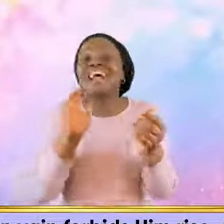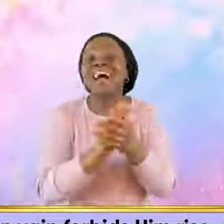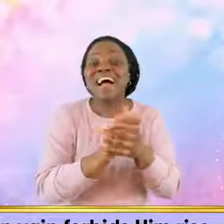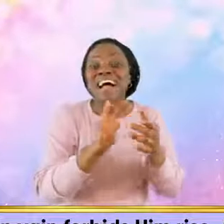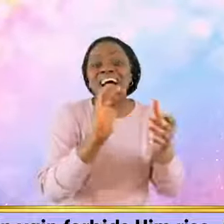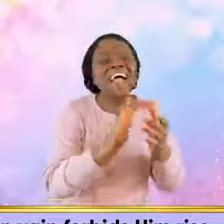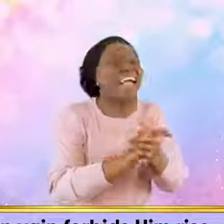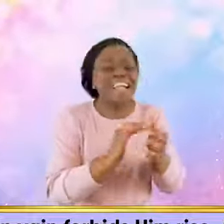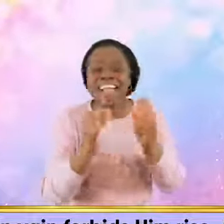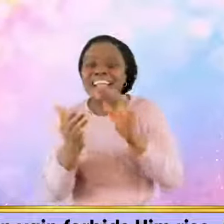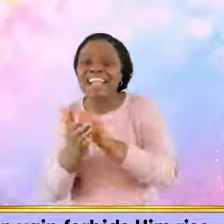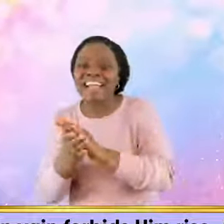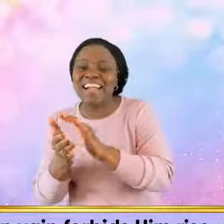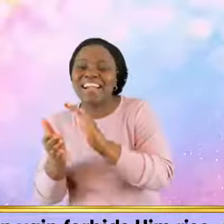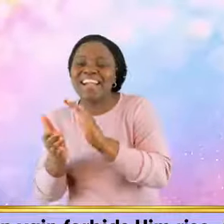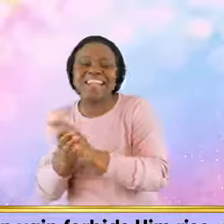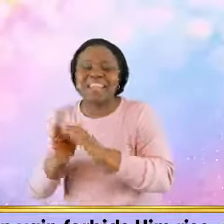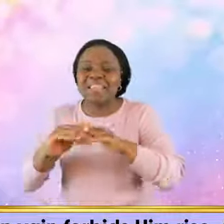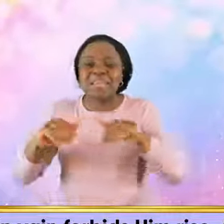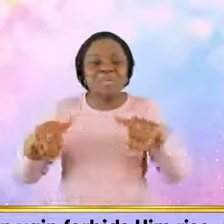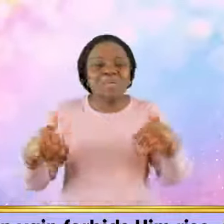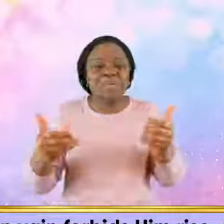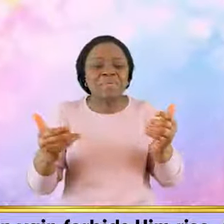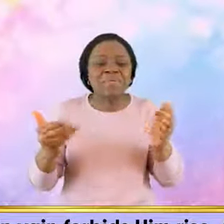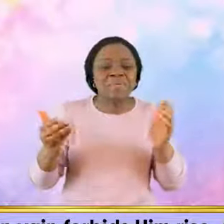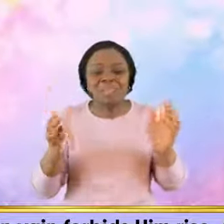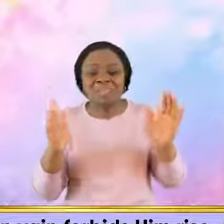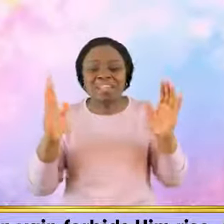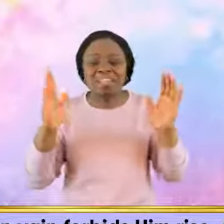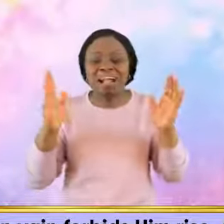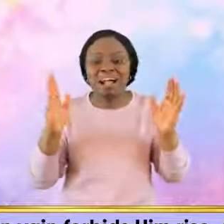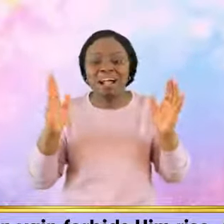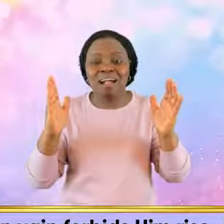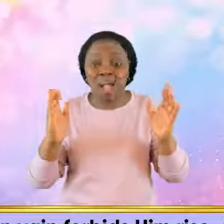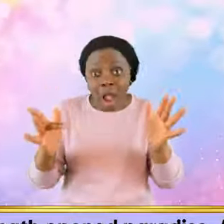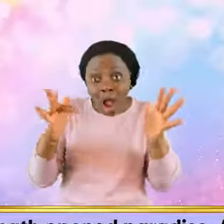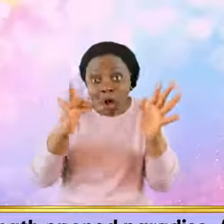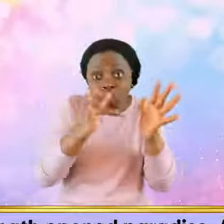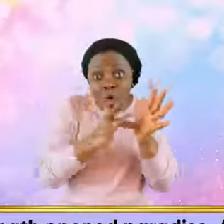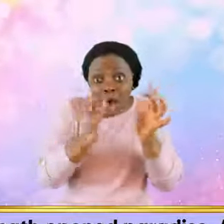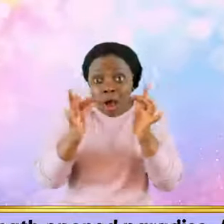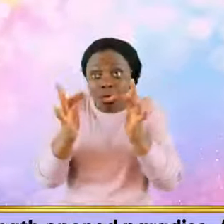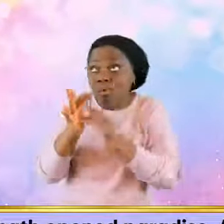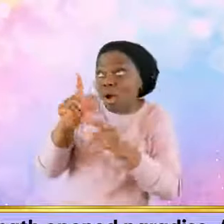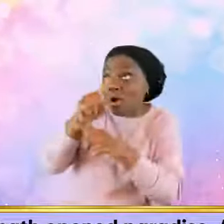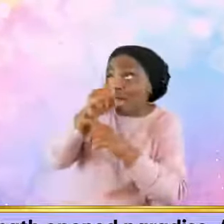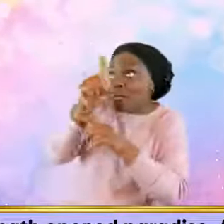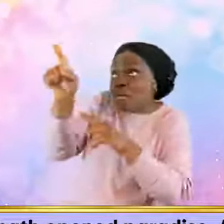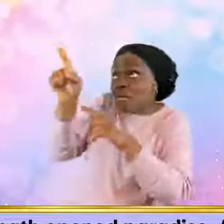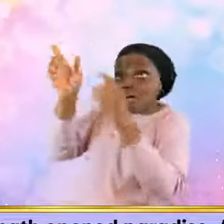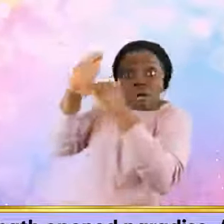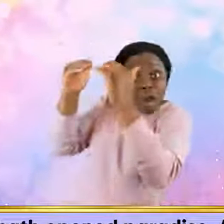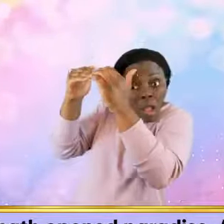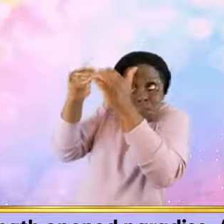Alleluia! 8 Christ hath opened